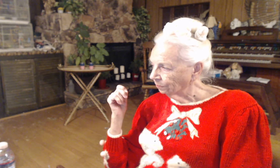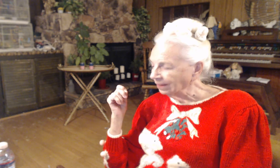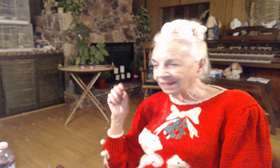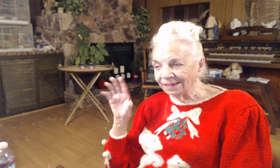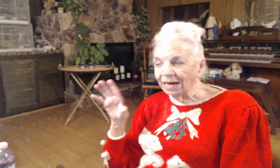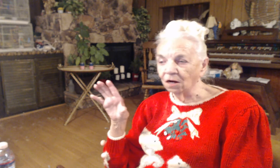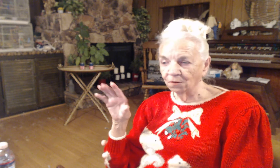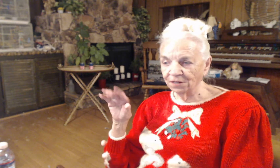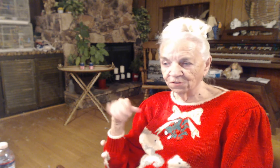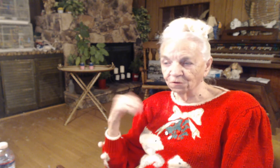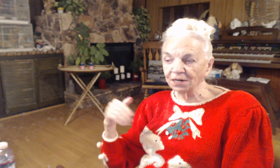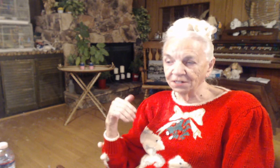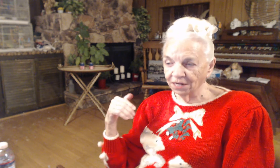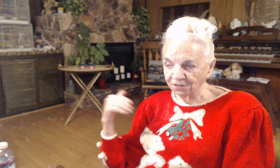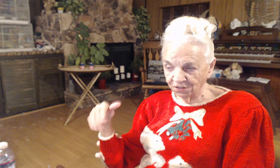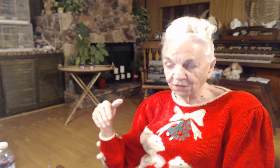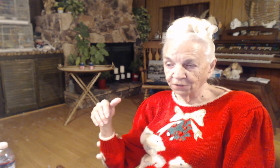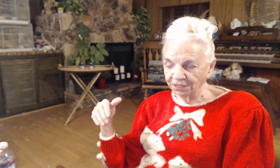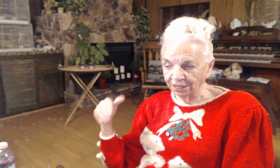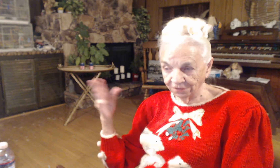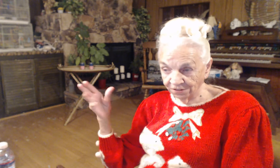Now it's Friday night, Saturday night, and Sunday.